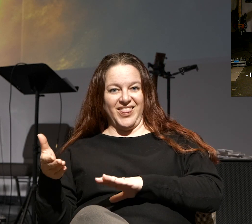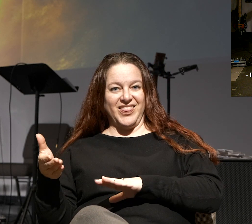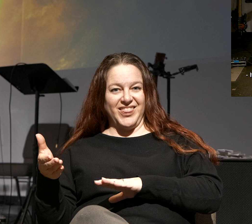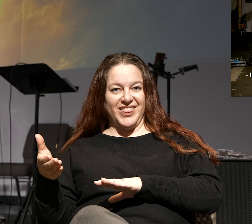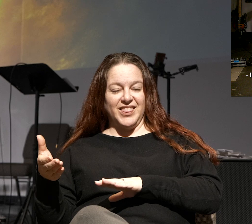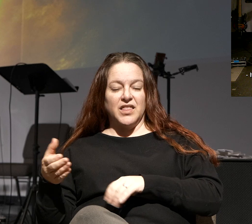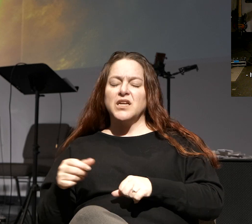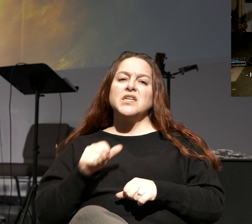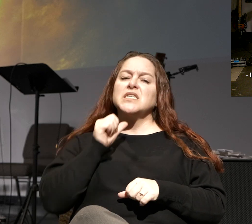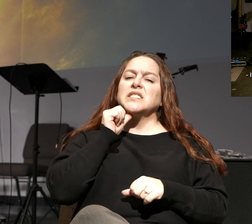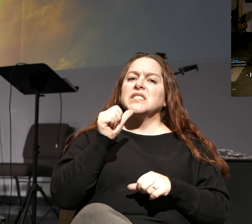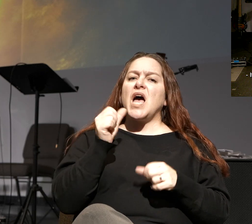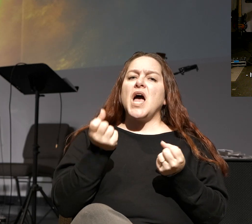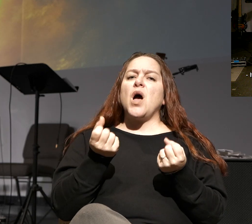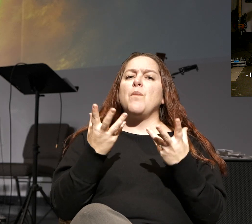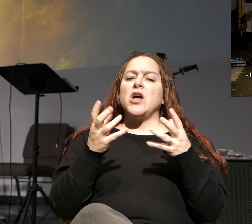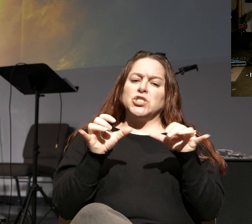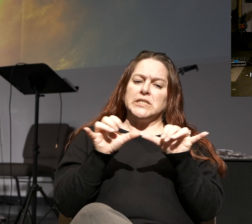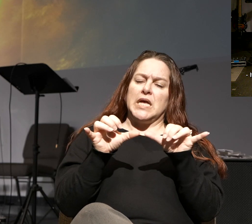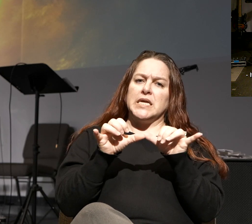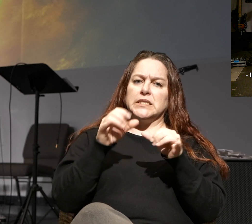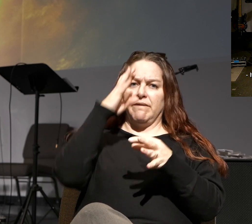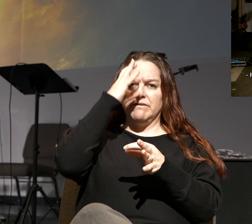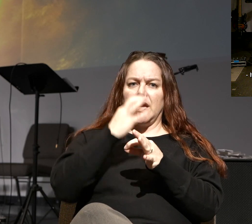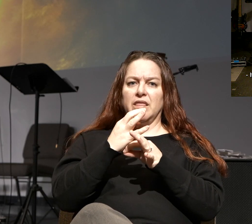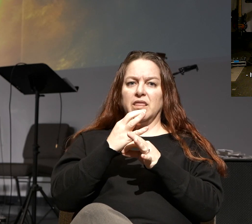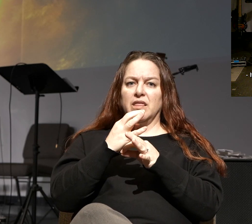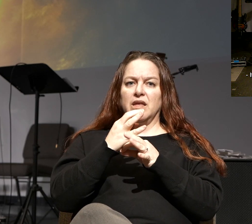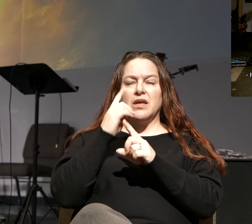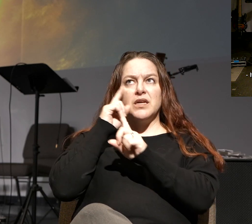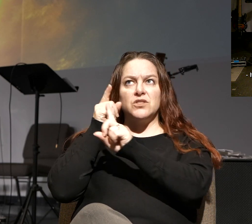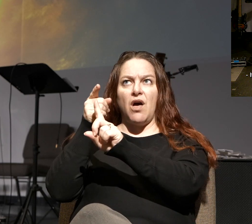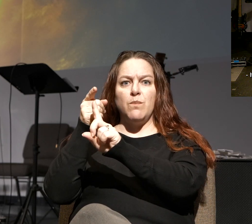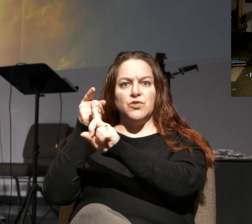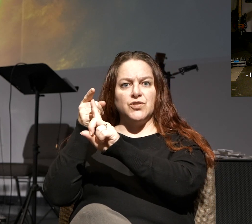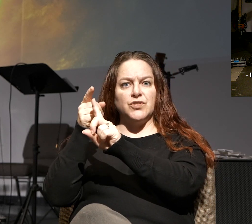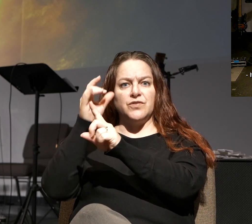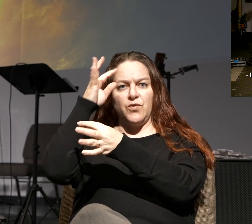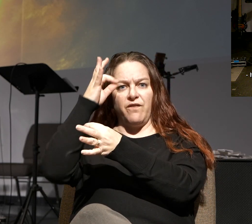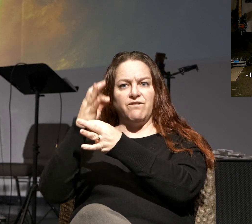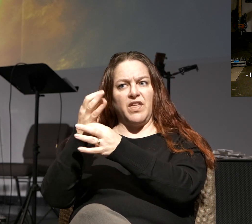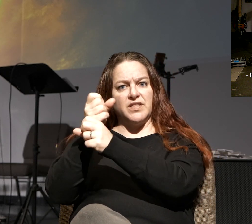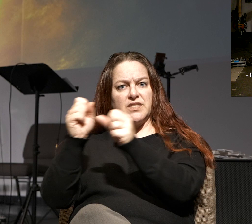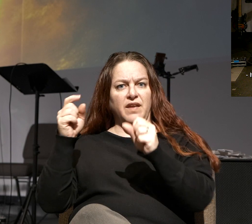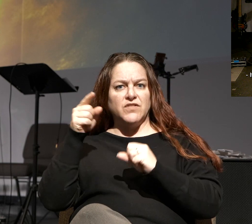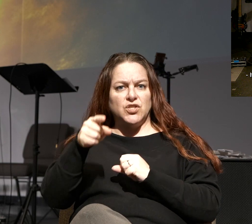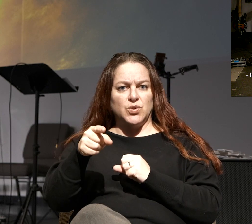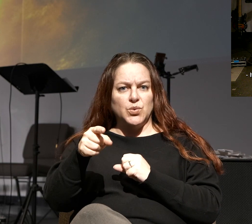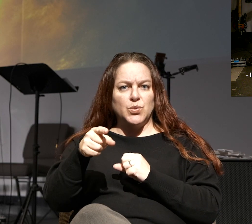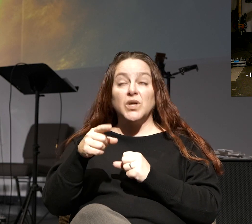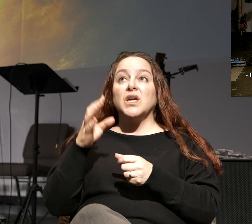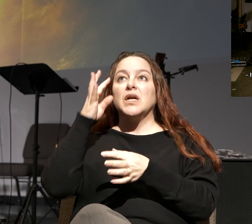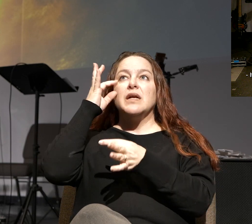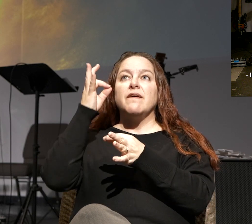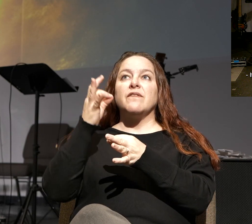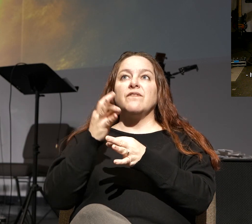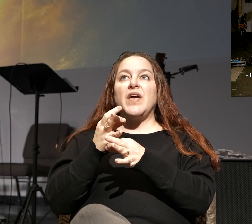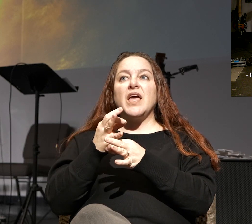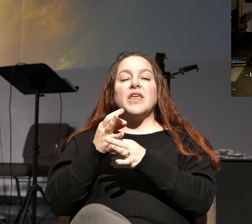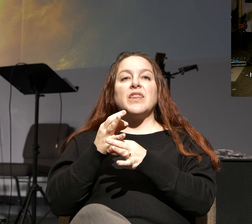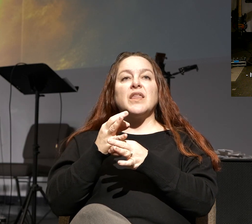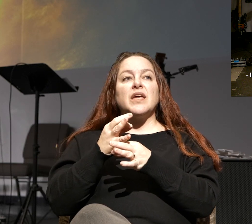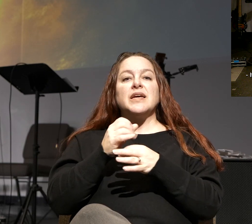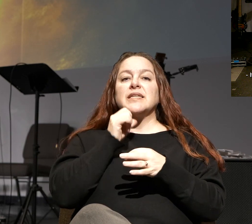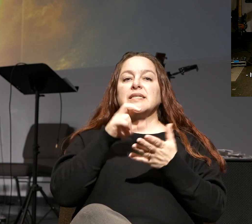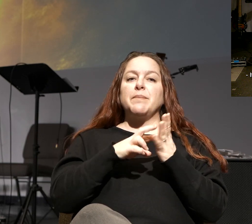It's not the size of your faith. It's the object of your faith that saves you. So faith is not the absence of